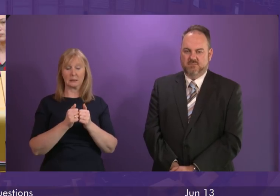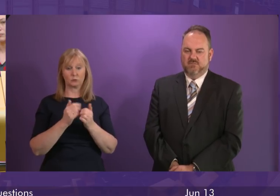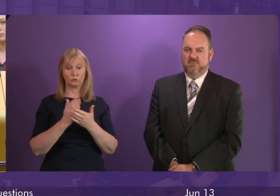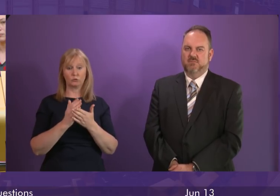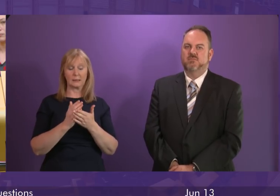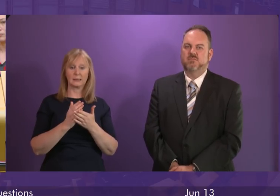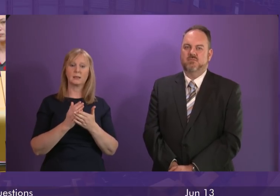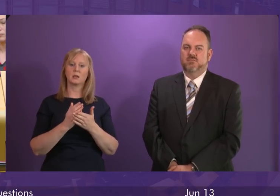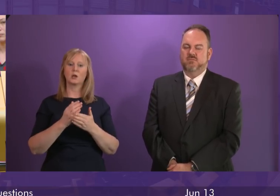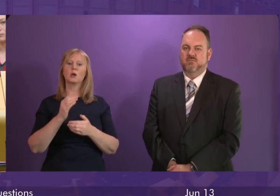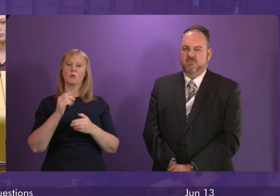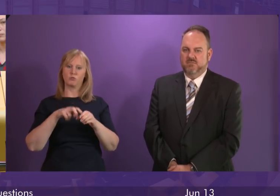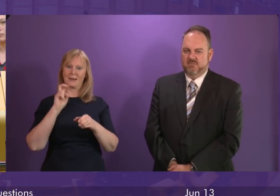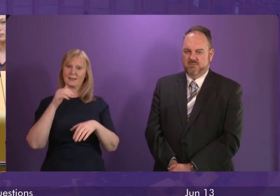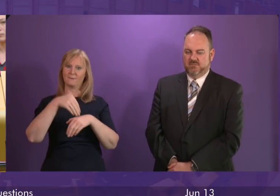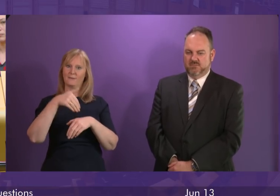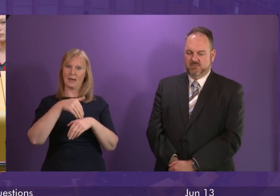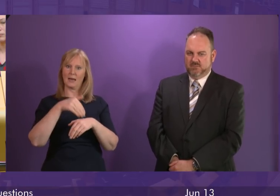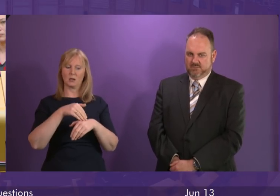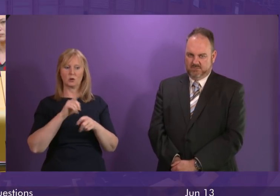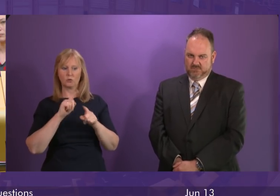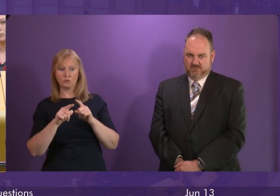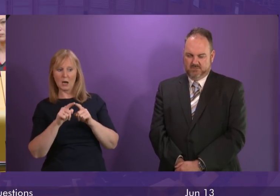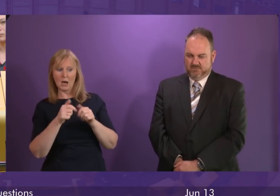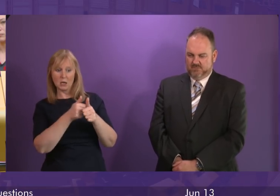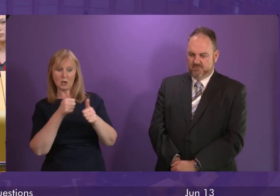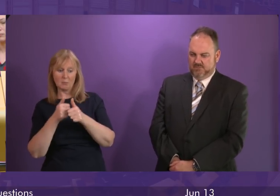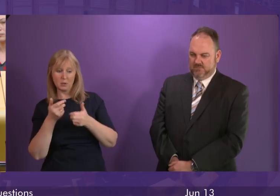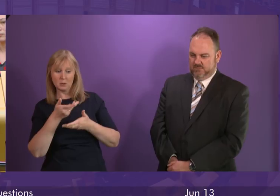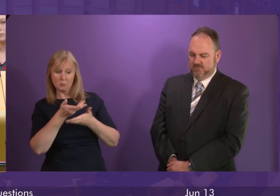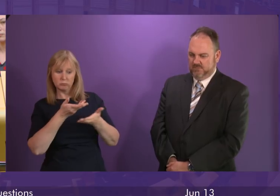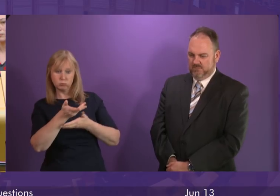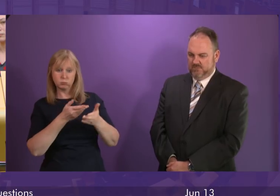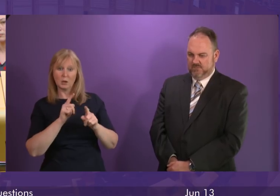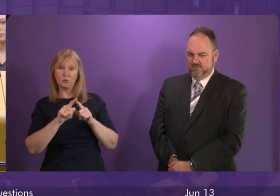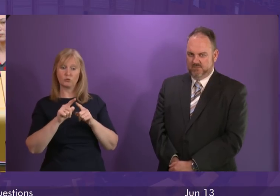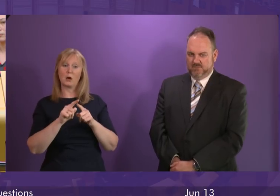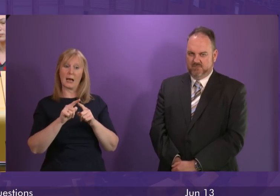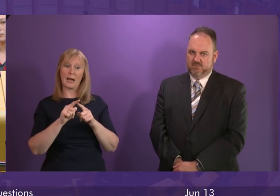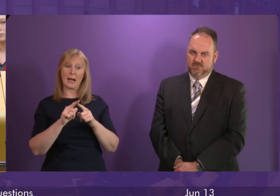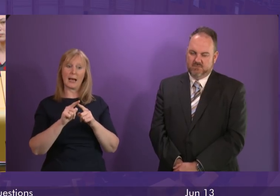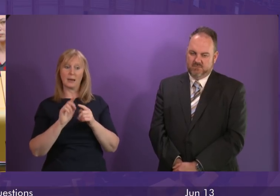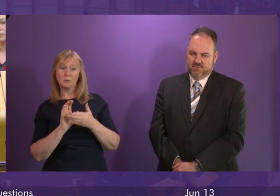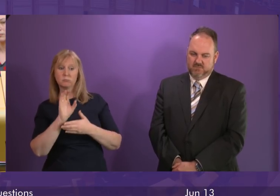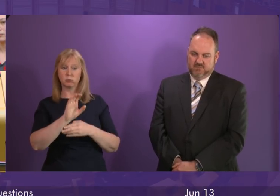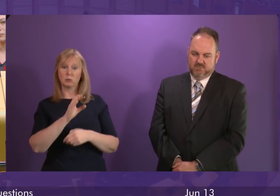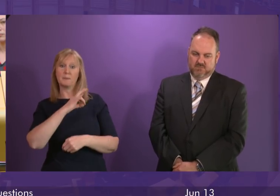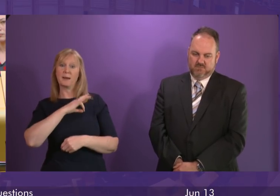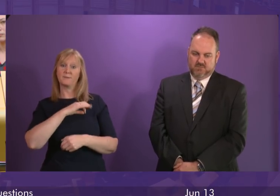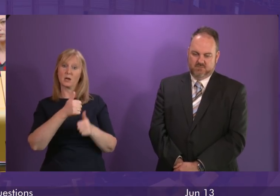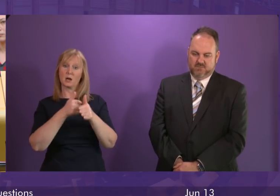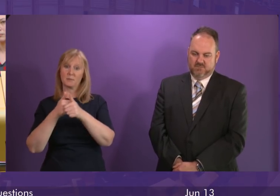Enterprise is continuing to work with investors and companies to secure investment decisions and maximise the number of businesses who benefit from the scheme.